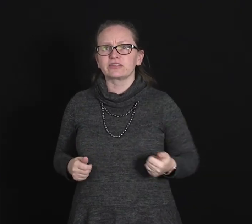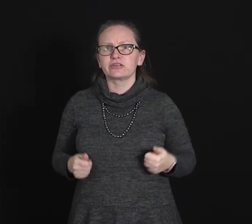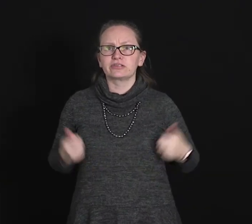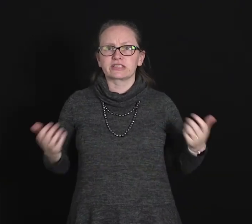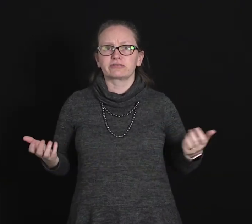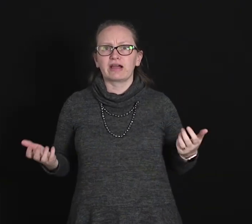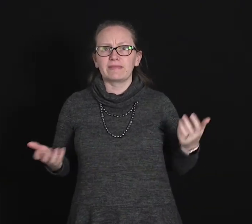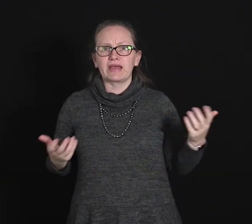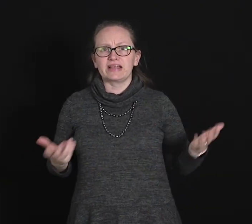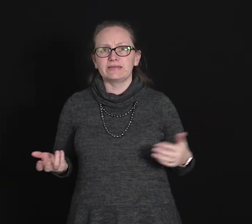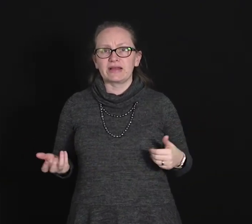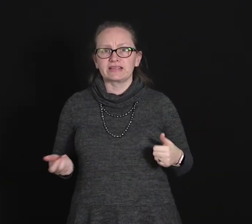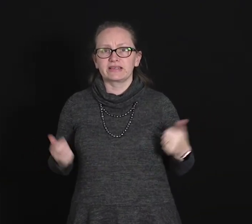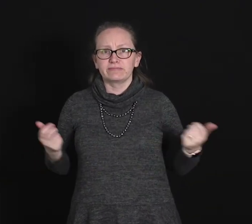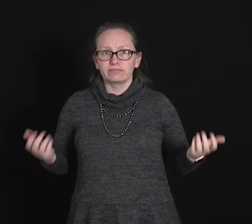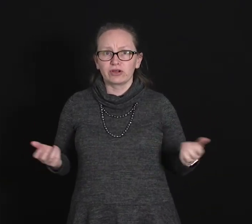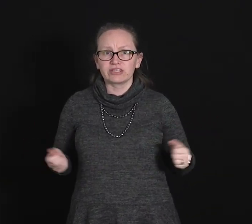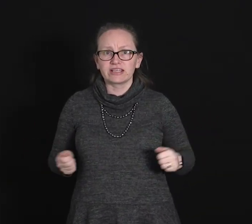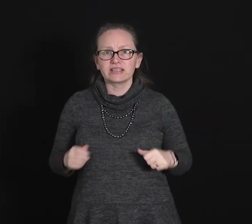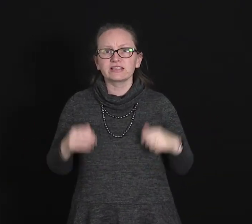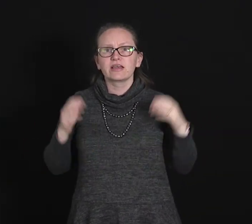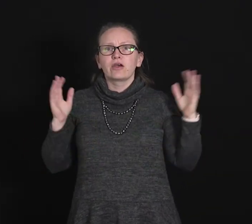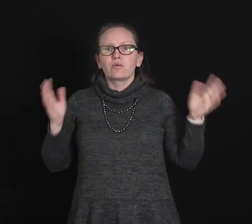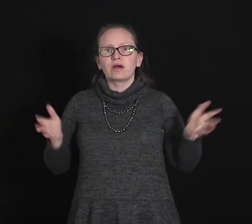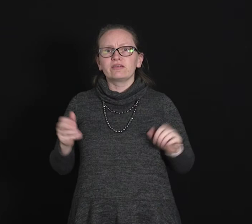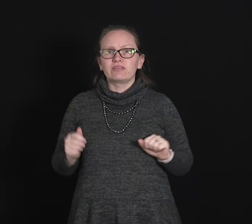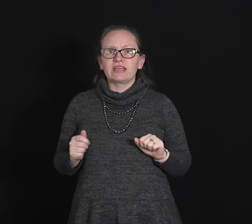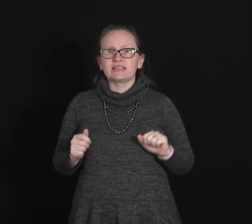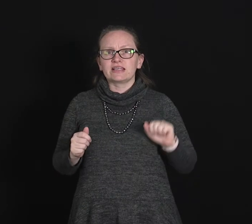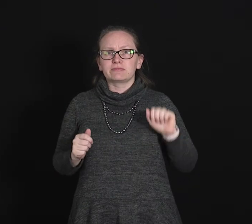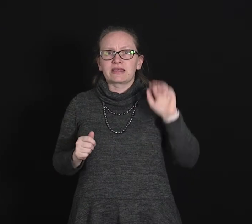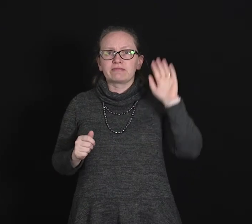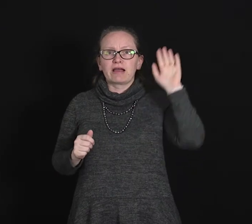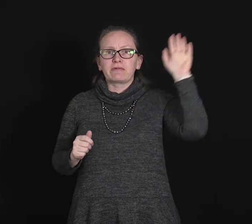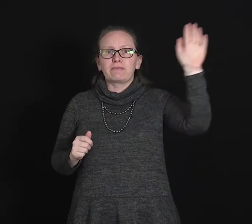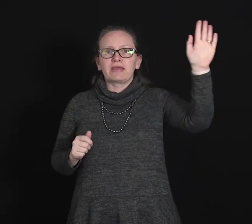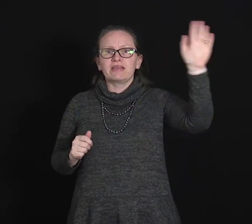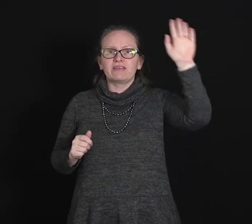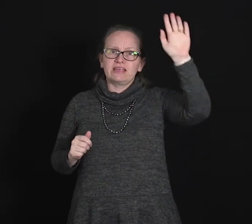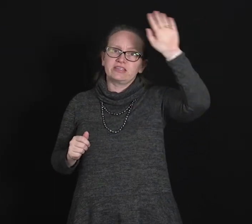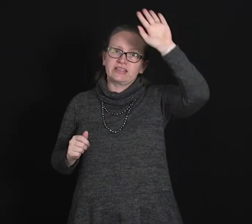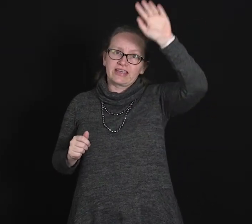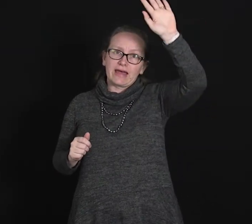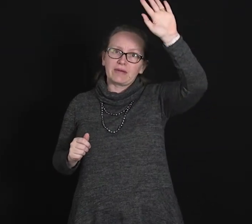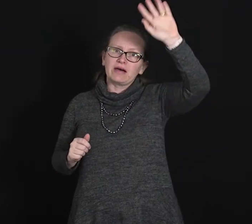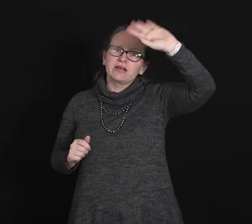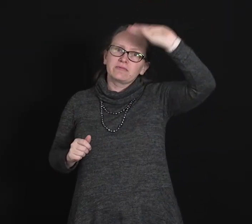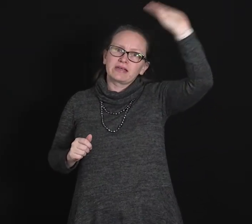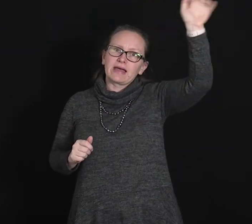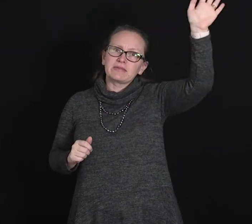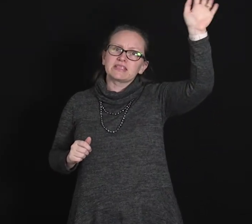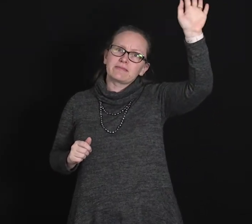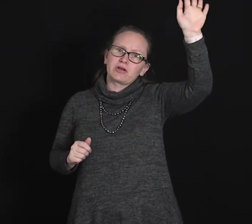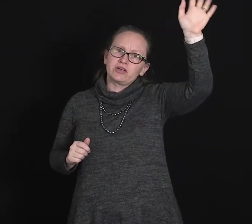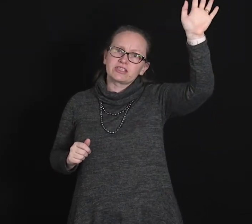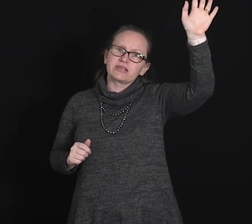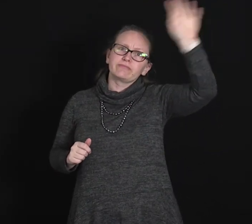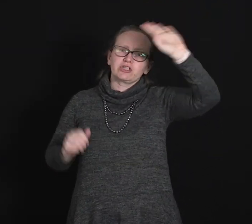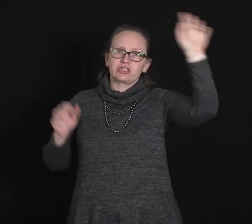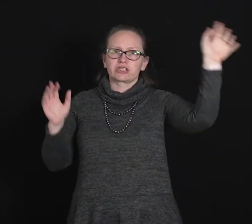to describe adiabatic processes. One of these is we can write, well, PV to the gamma, where gamma is some constant, which just